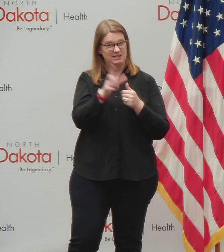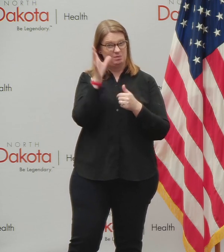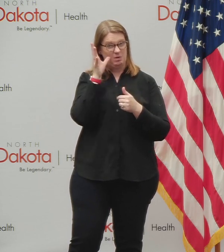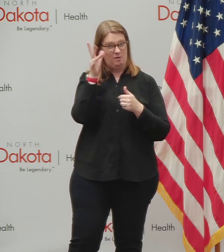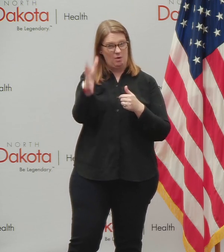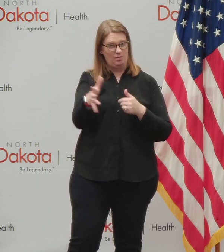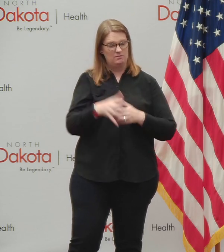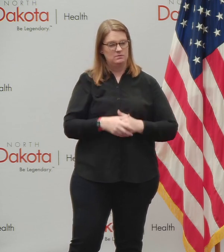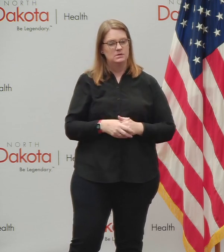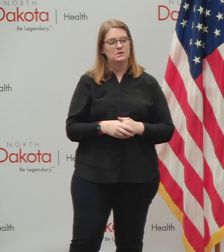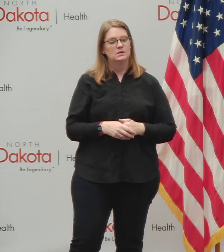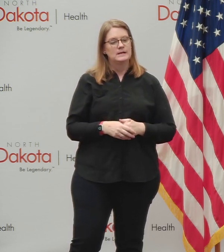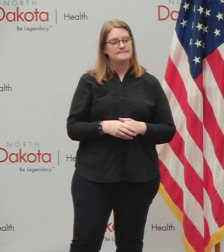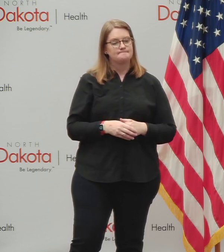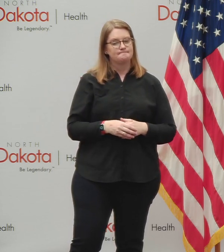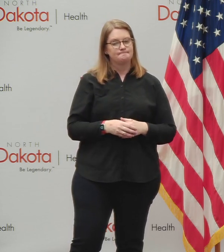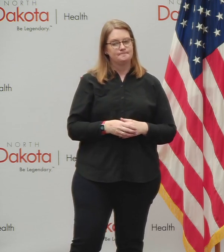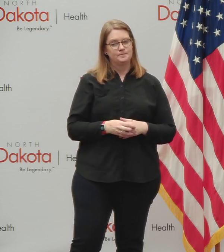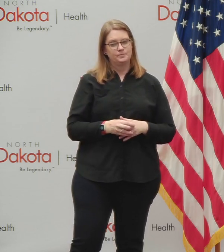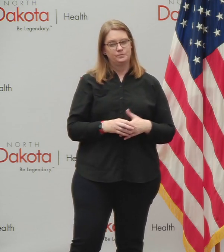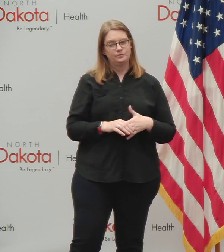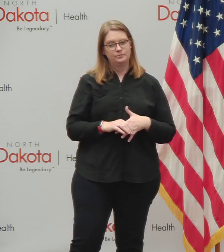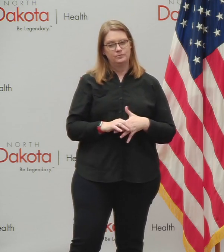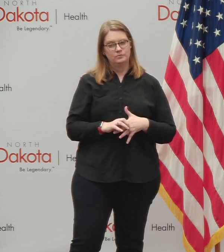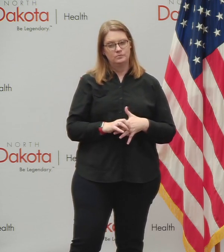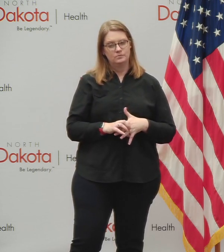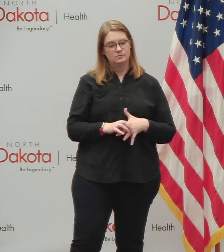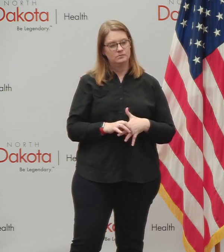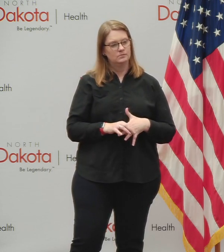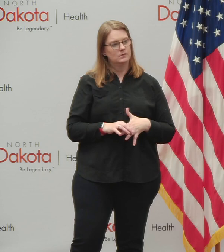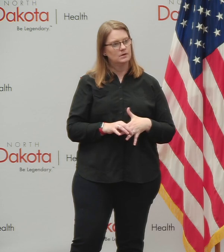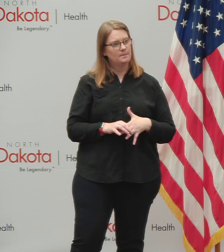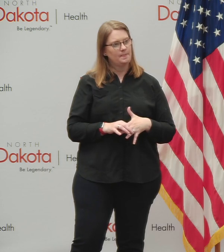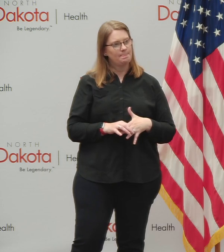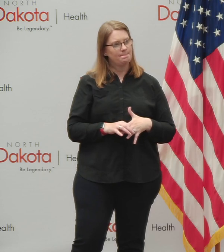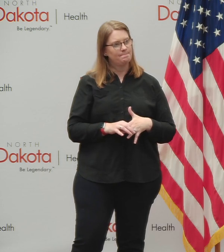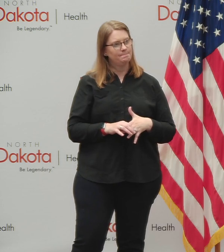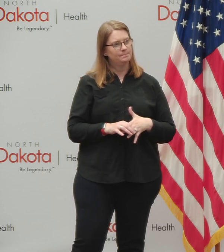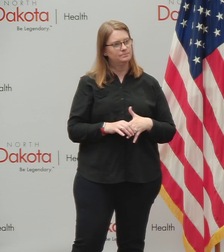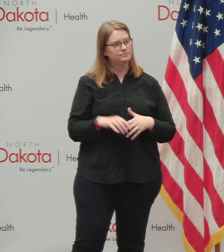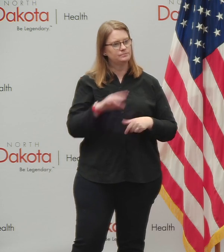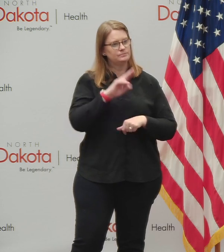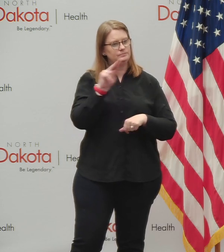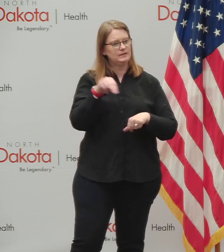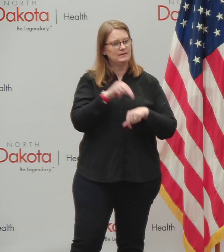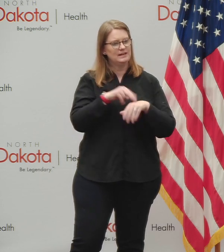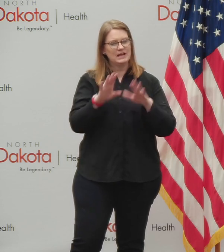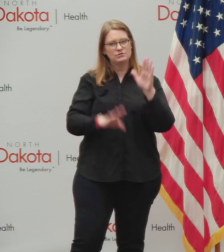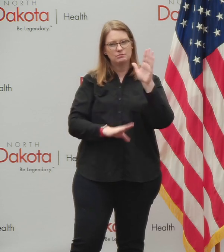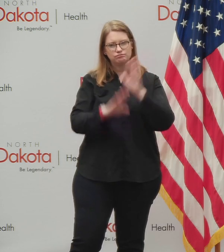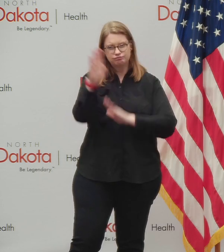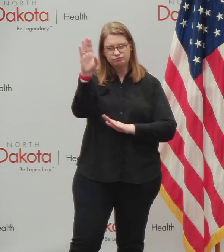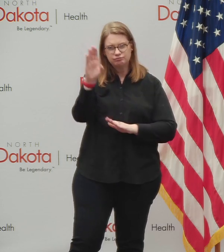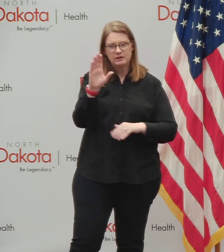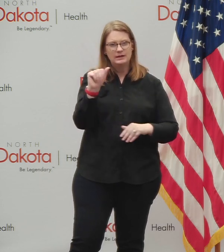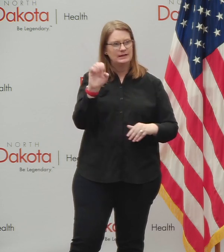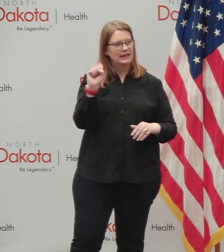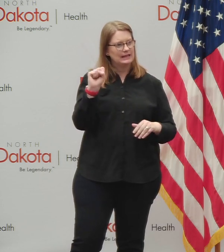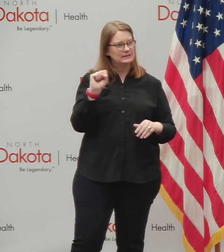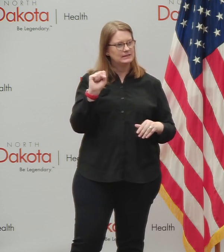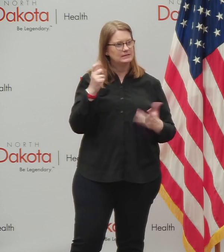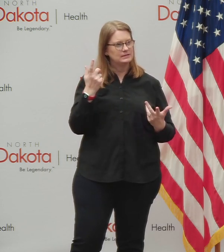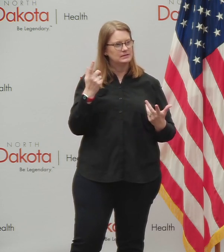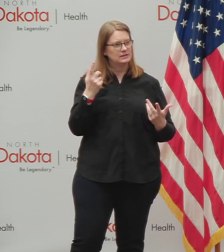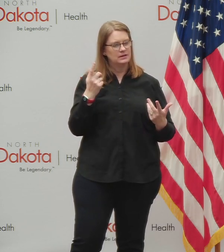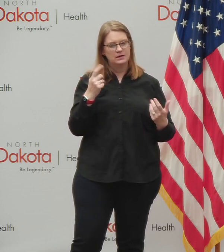we take a look at the, uh, the national, uh, uh, surge in cases that we have here, and the rising cases